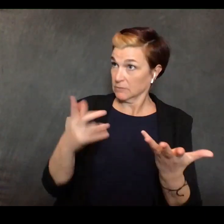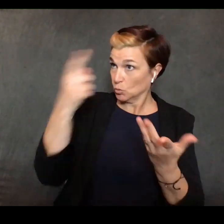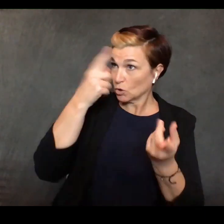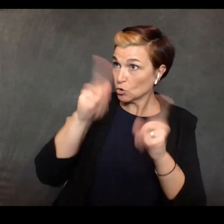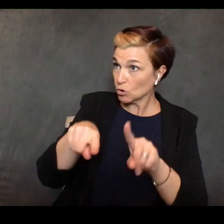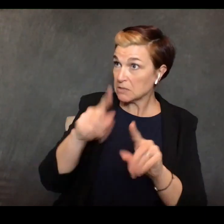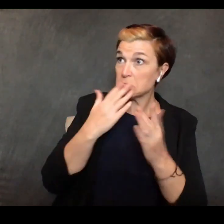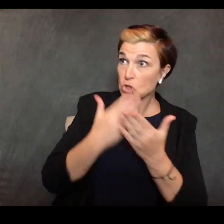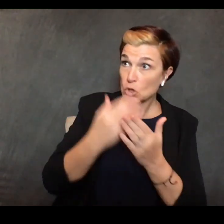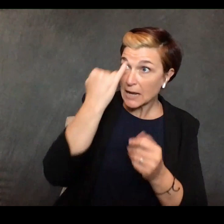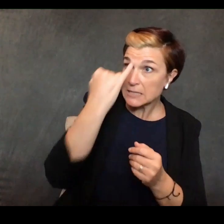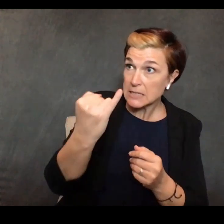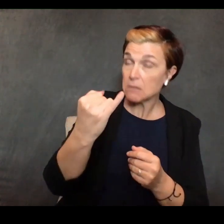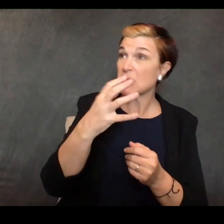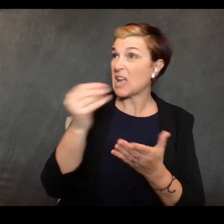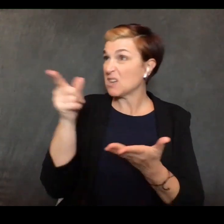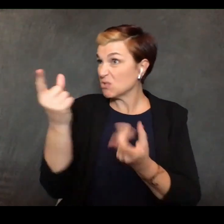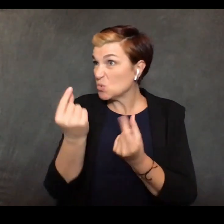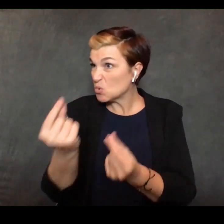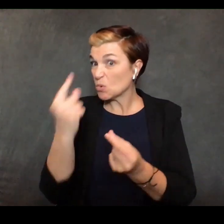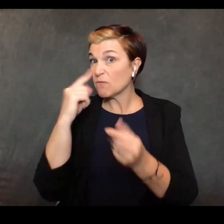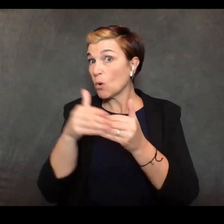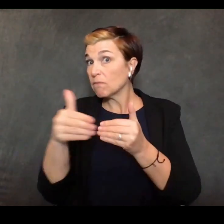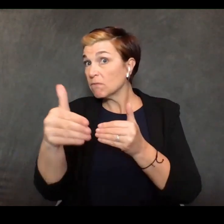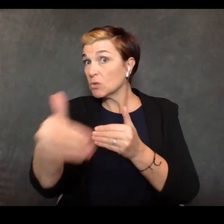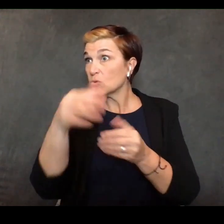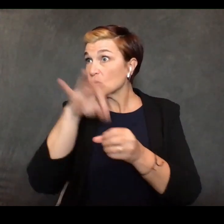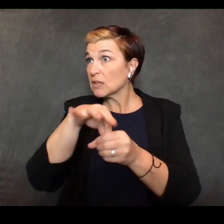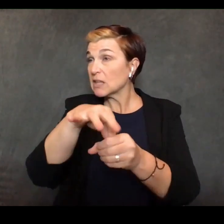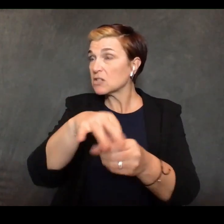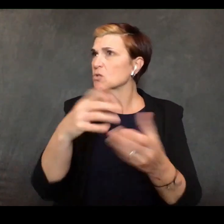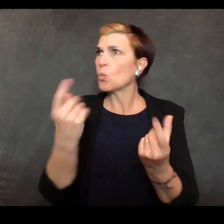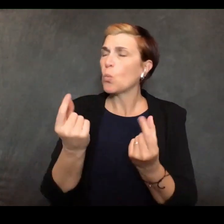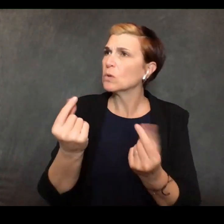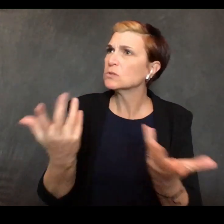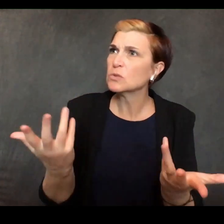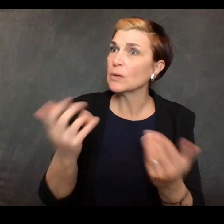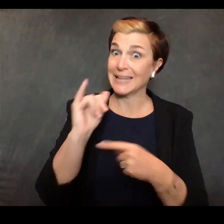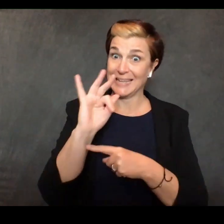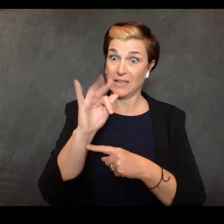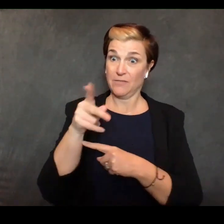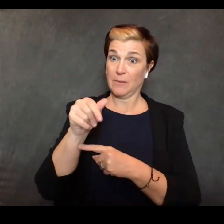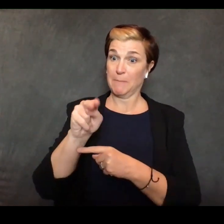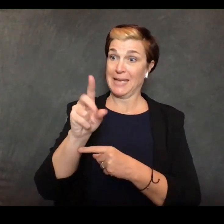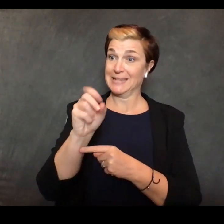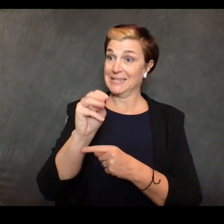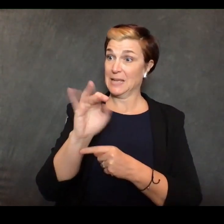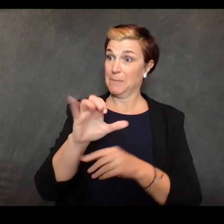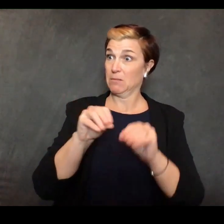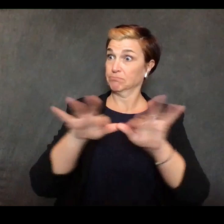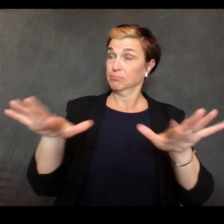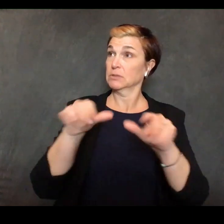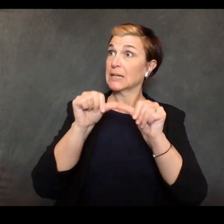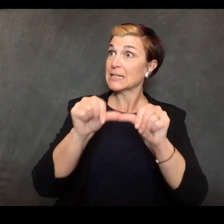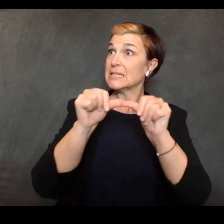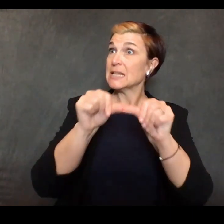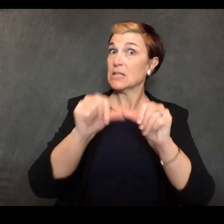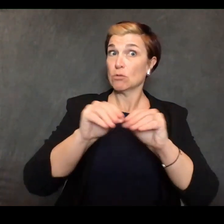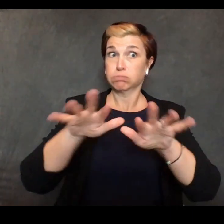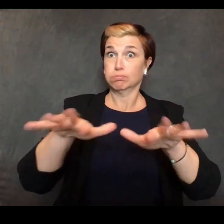elections going forward if this pandemic uh... continues that elections will be able to happen including of course the big